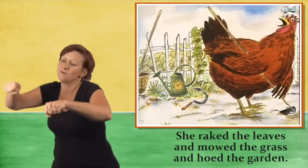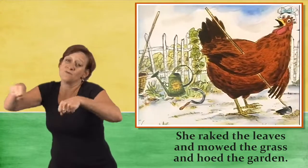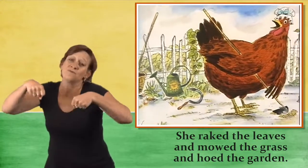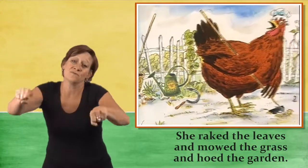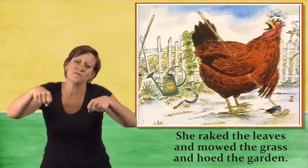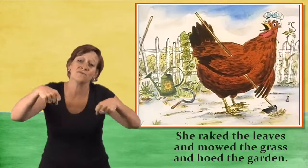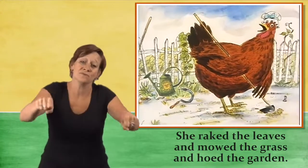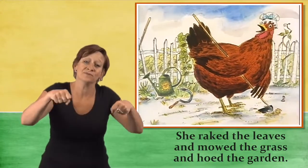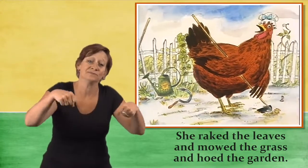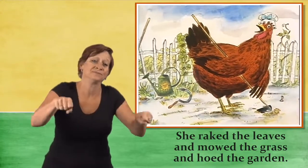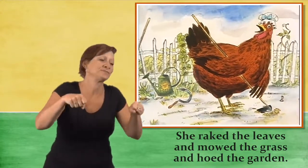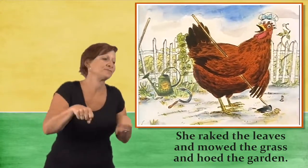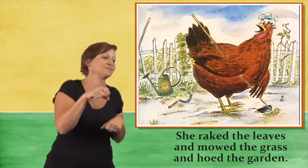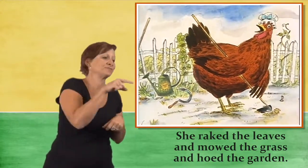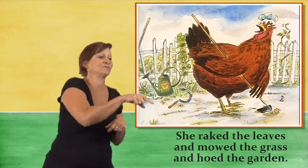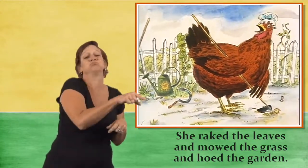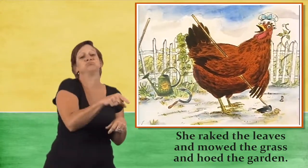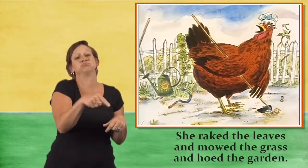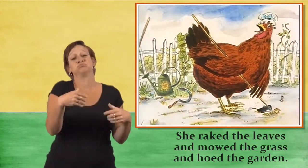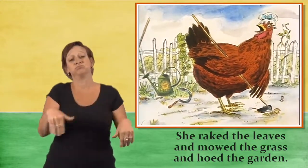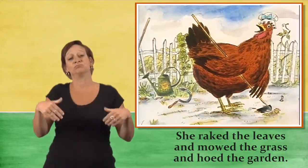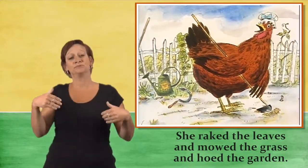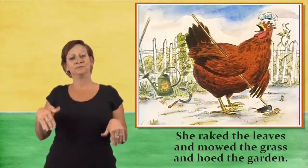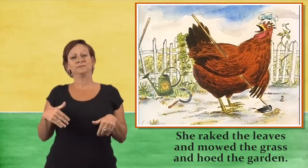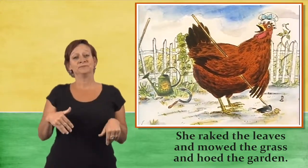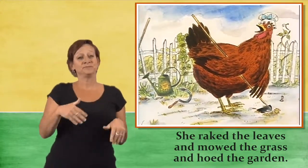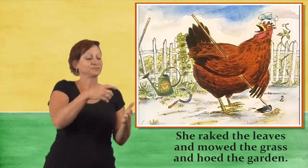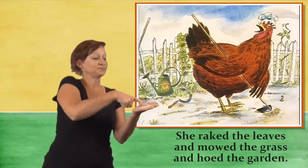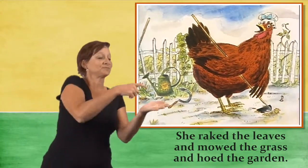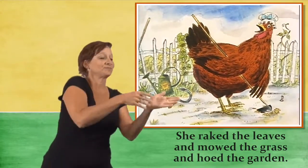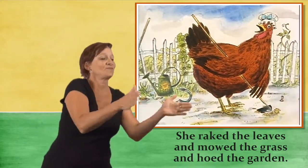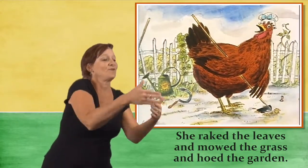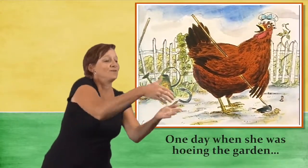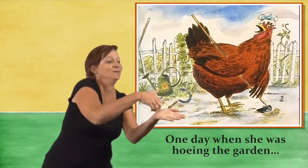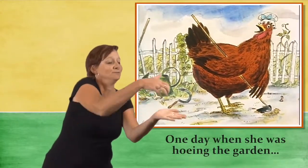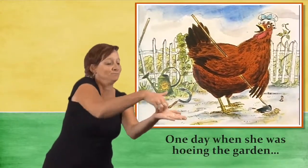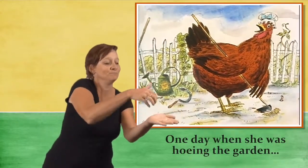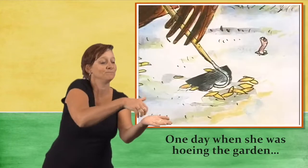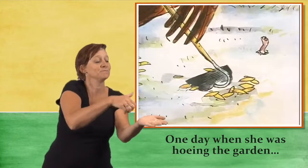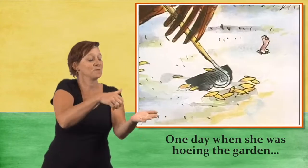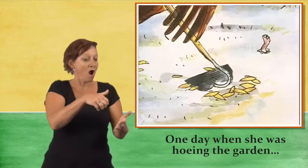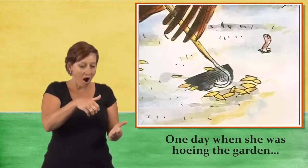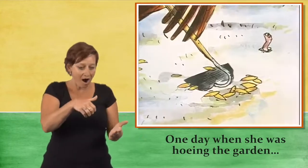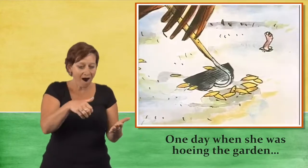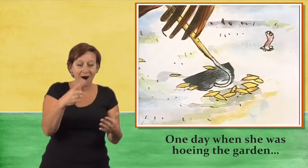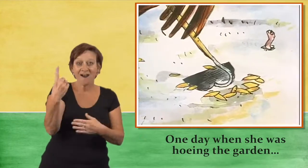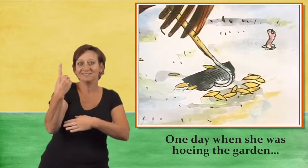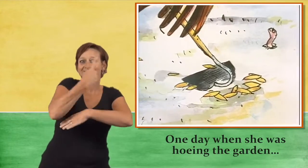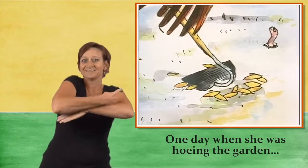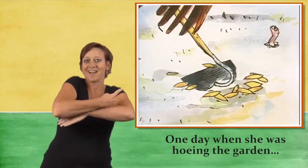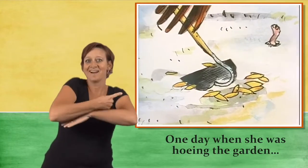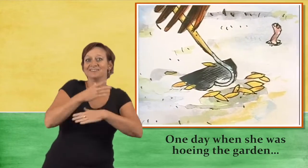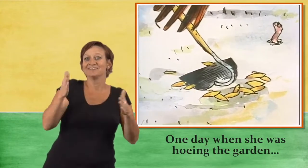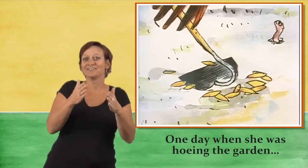hoed the garden one day when she was hoeing the garden she found some grains of wheat